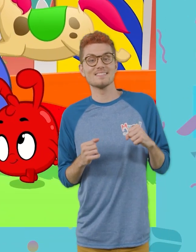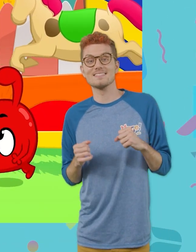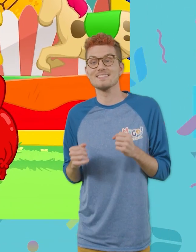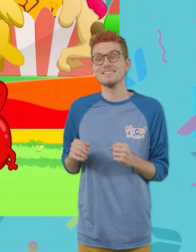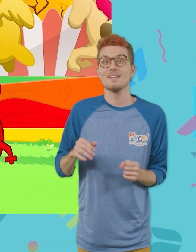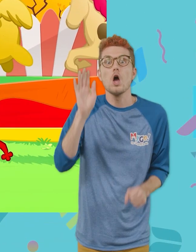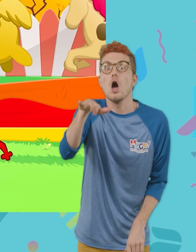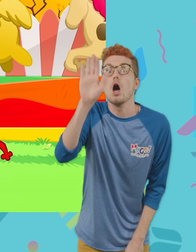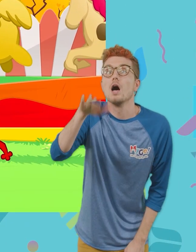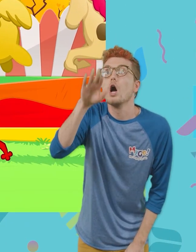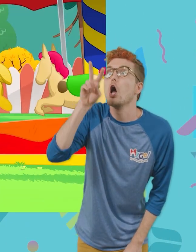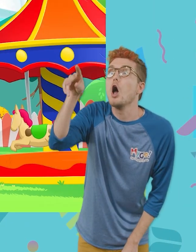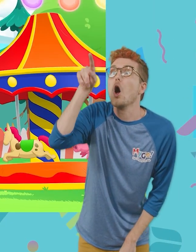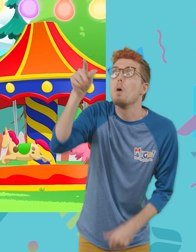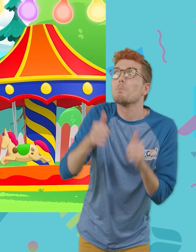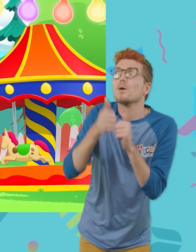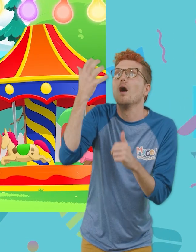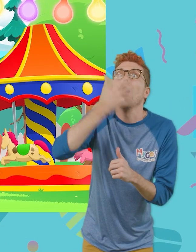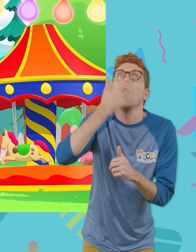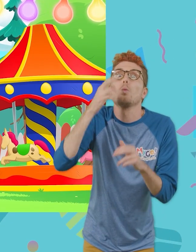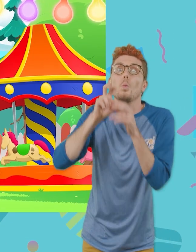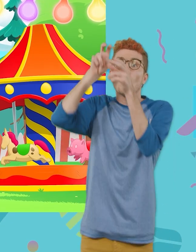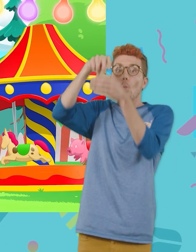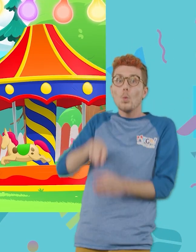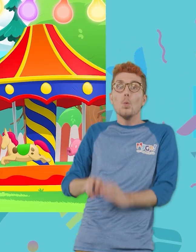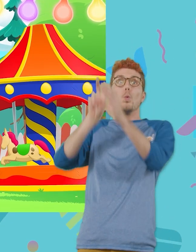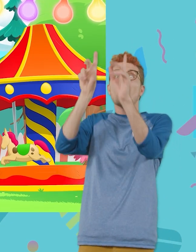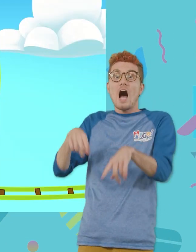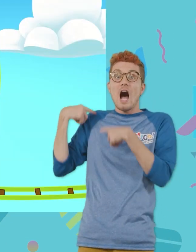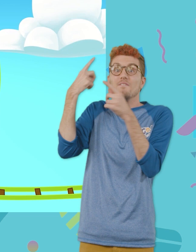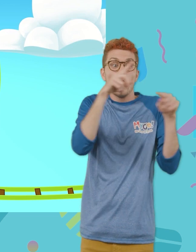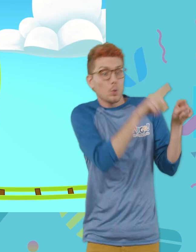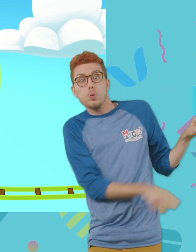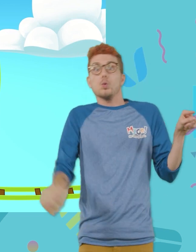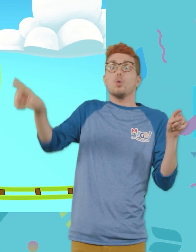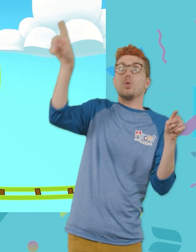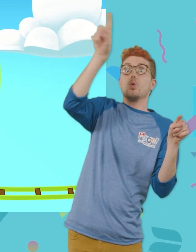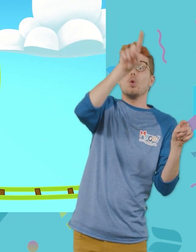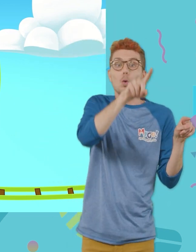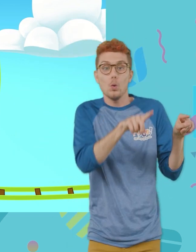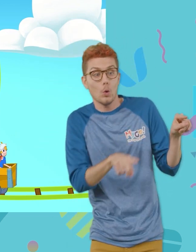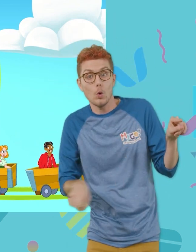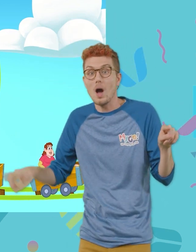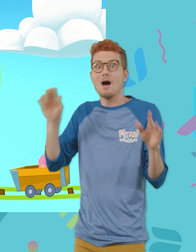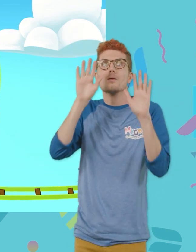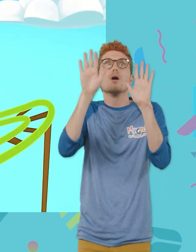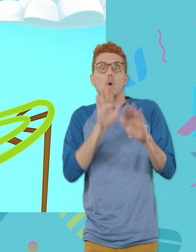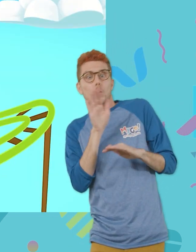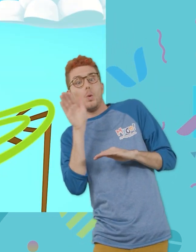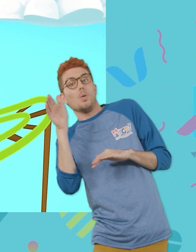There it is! The most awesome roller coaster ever! It has loops, awesome